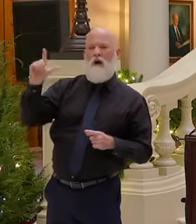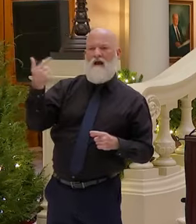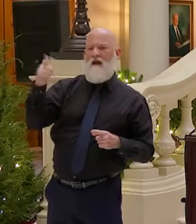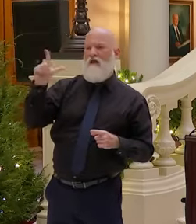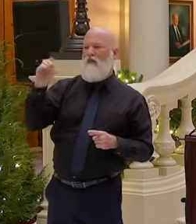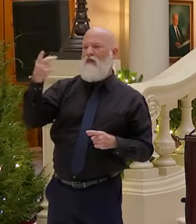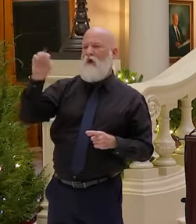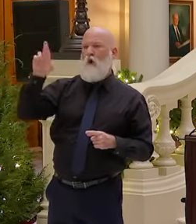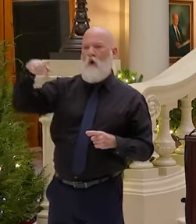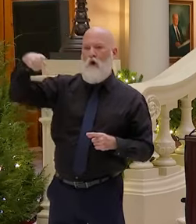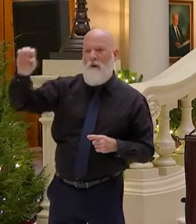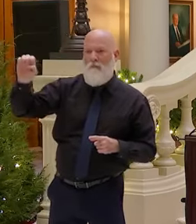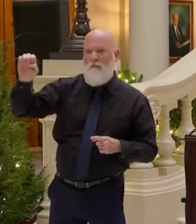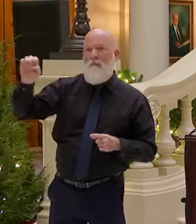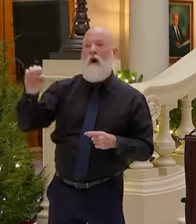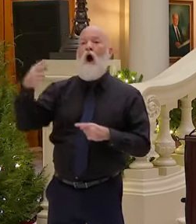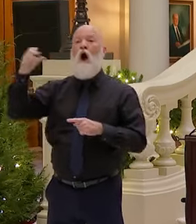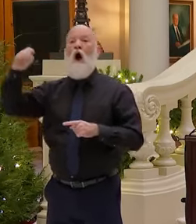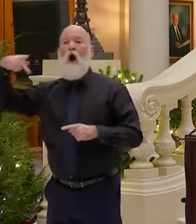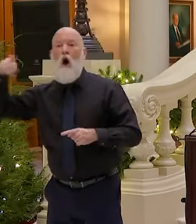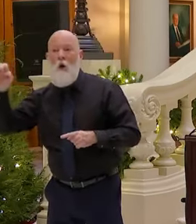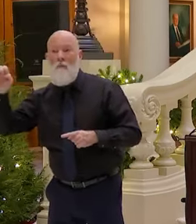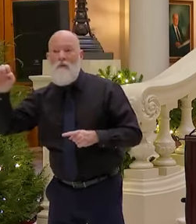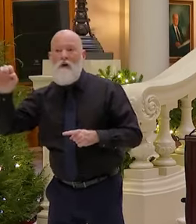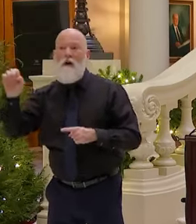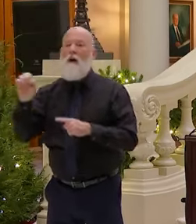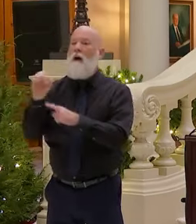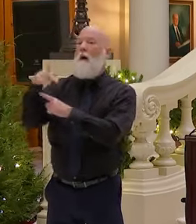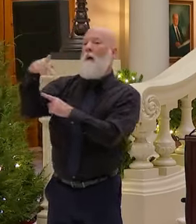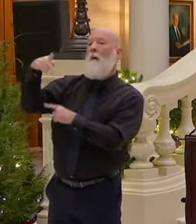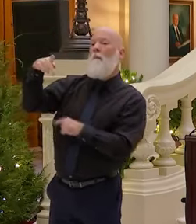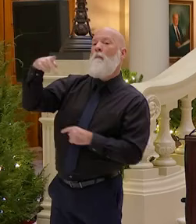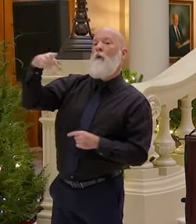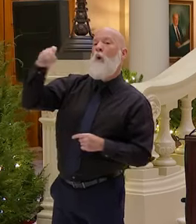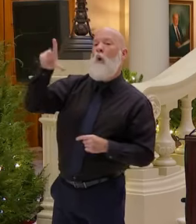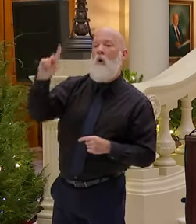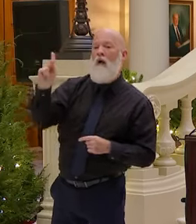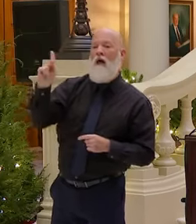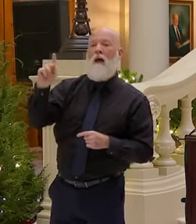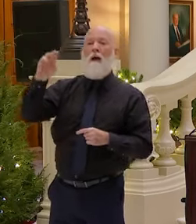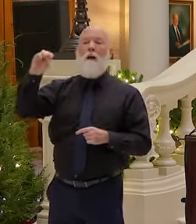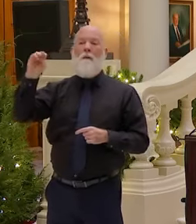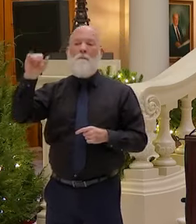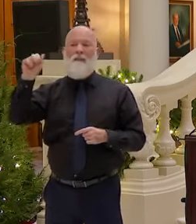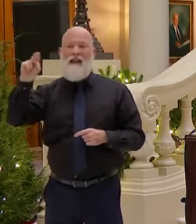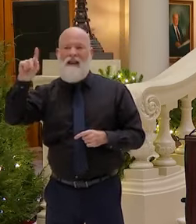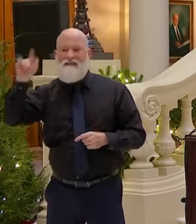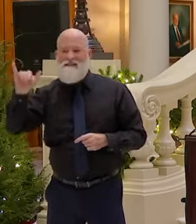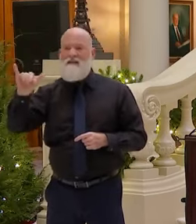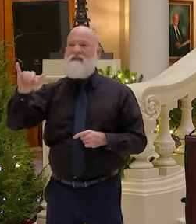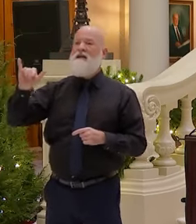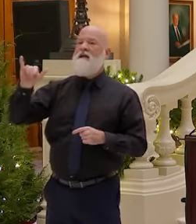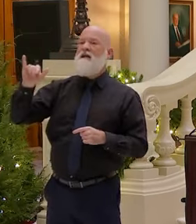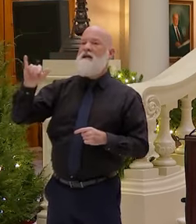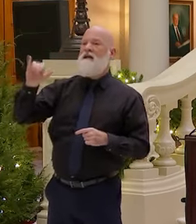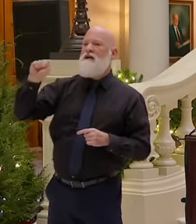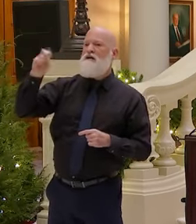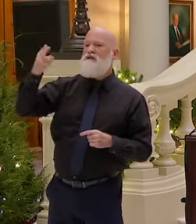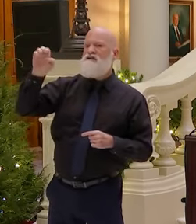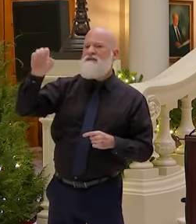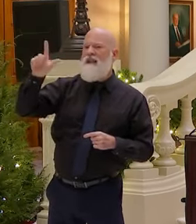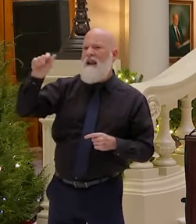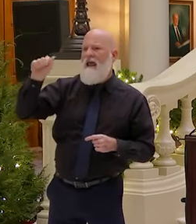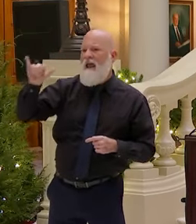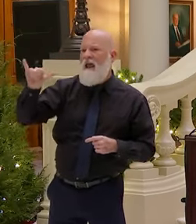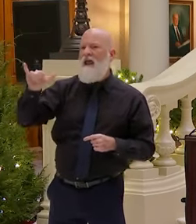Polk, Pulaski, Putnam, Quitman, Randolph, Schley, I'm 99% sure it's pronounced